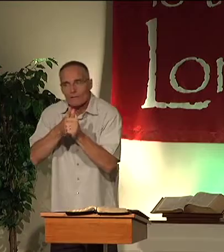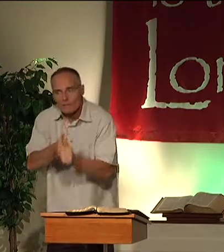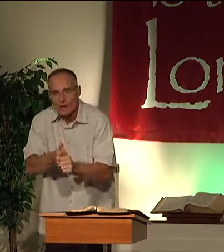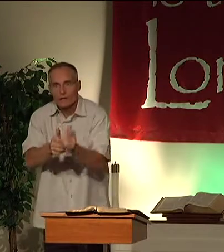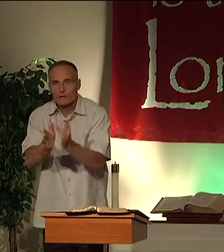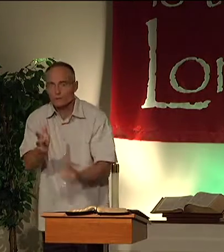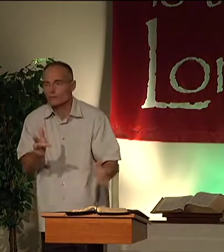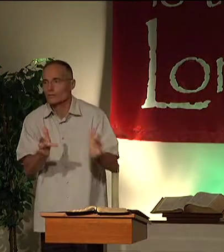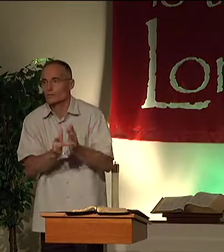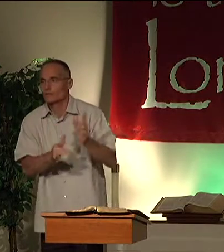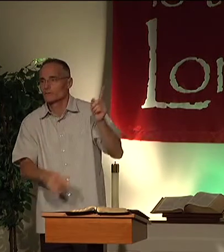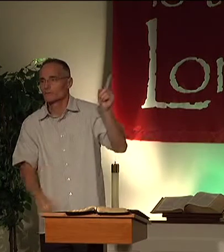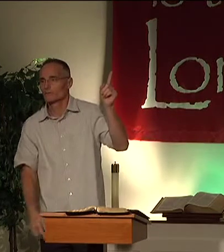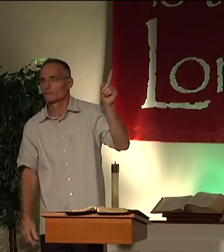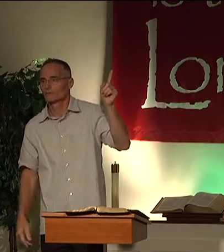we follow Jesus.